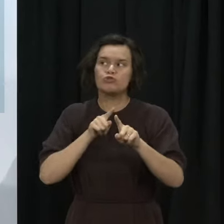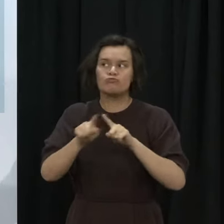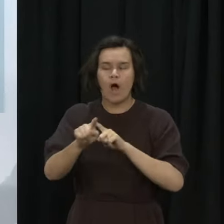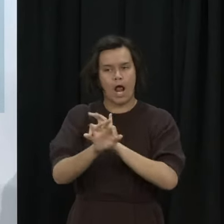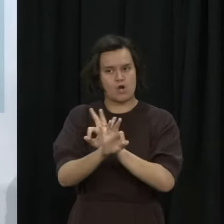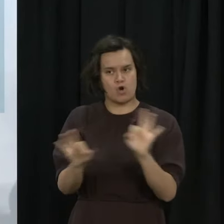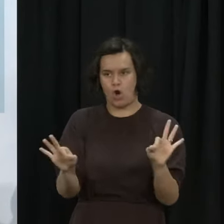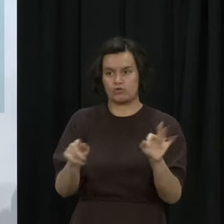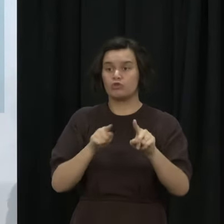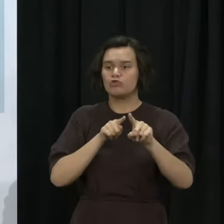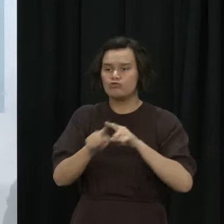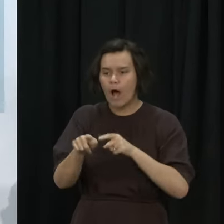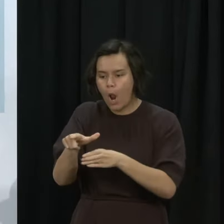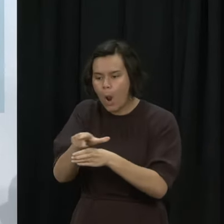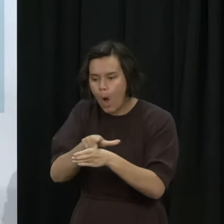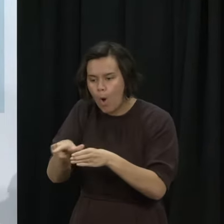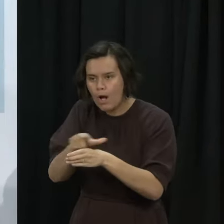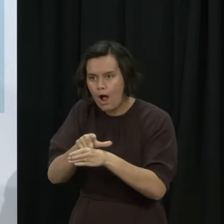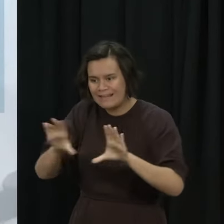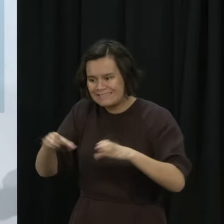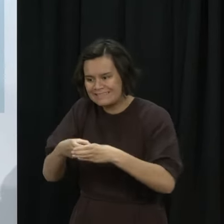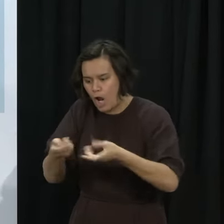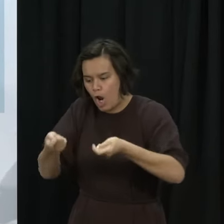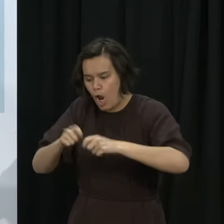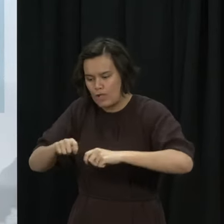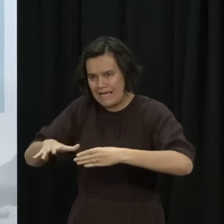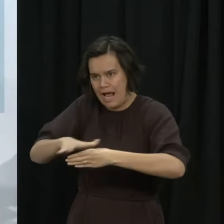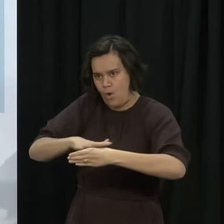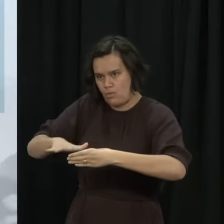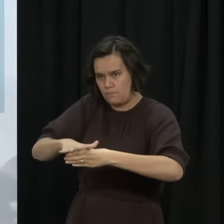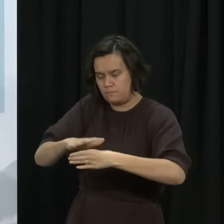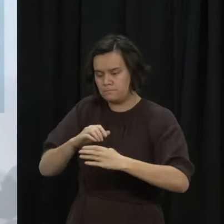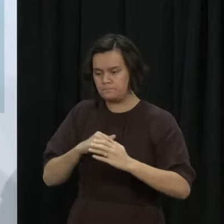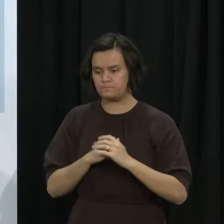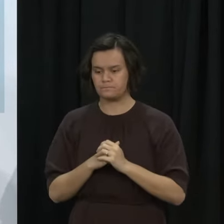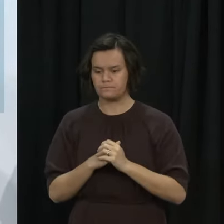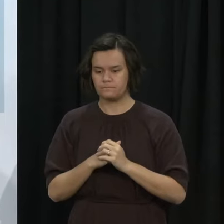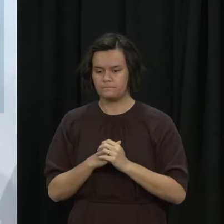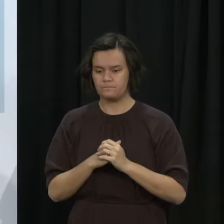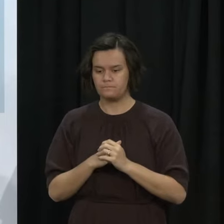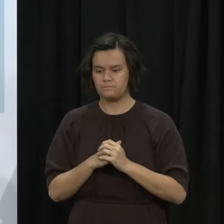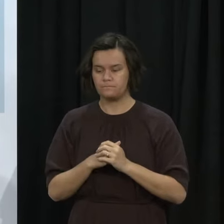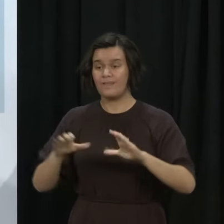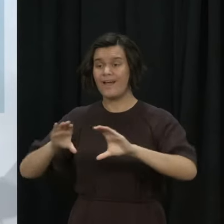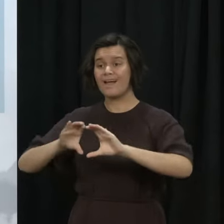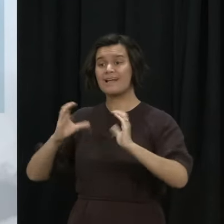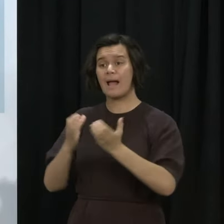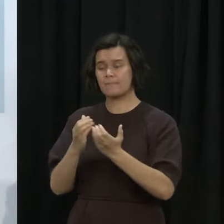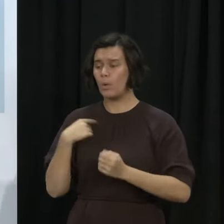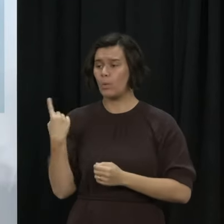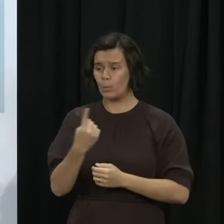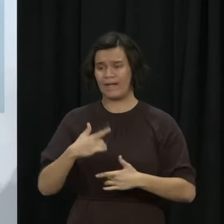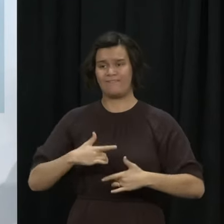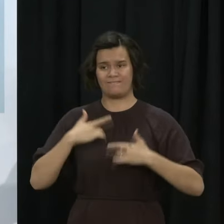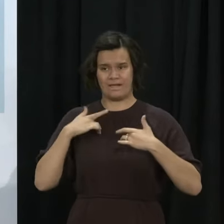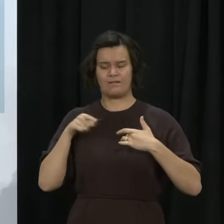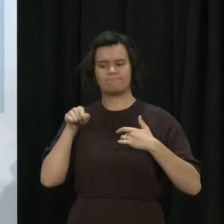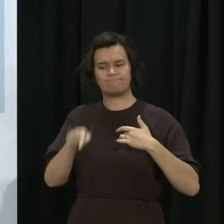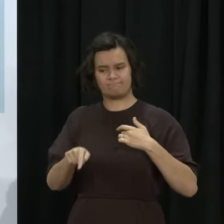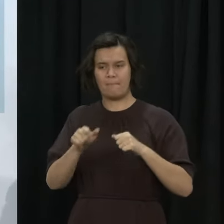Faced with alternative courses of action and looking at overseas jurisdictions, Cabinet is strongly of the view that this is the best approach.